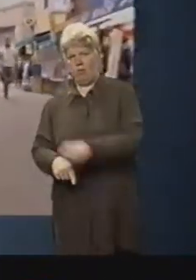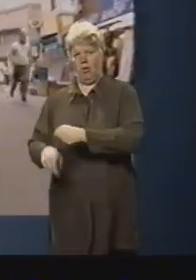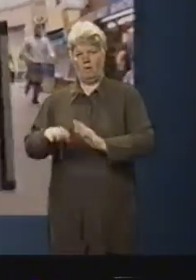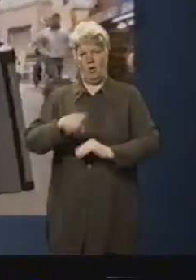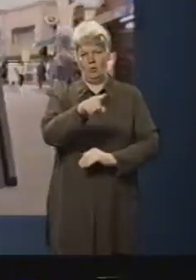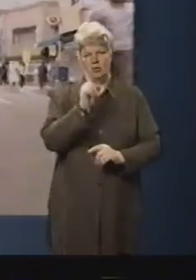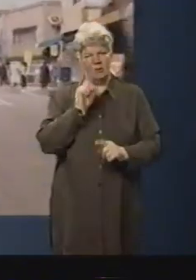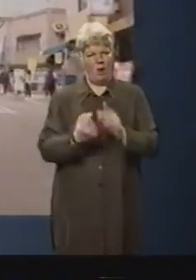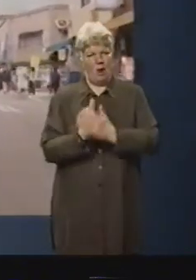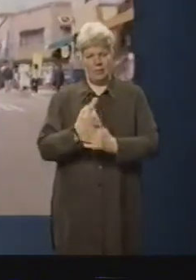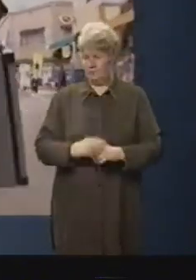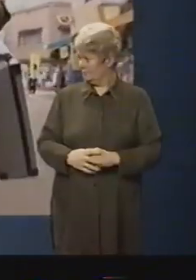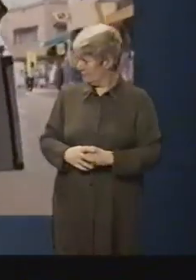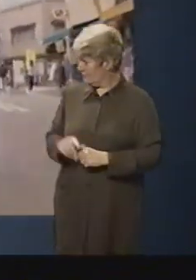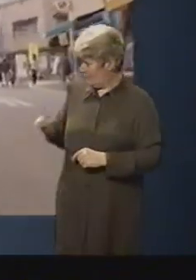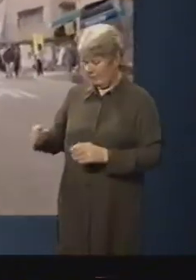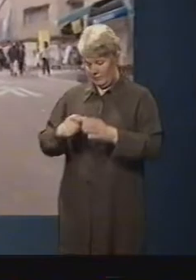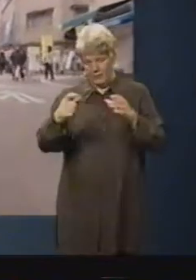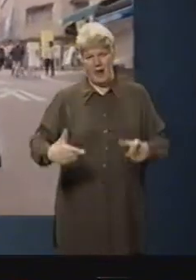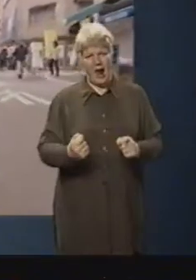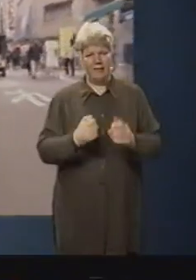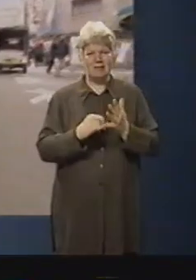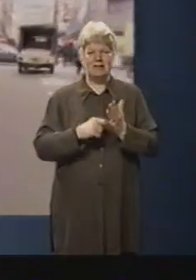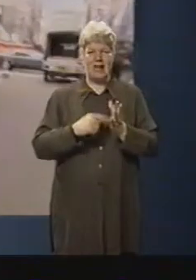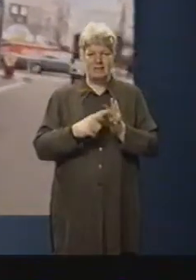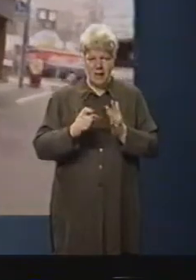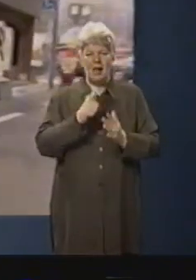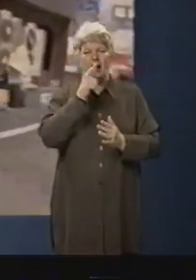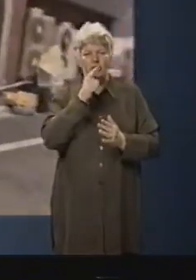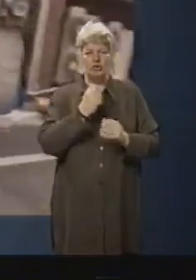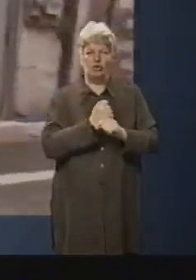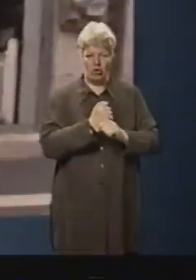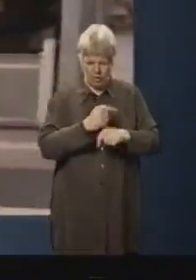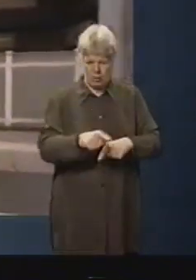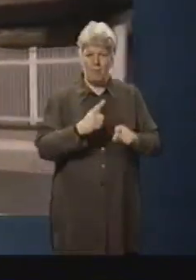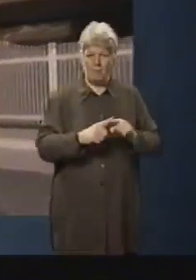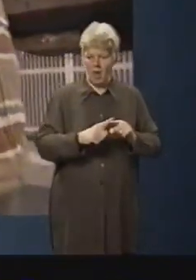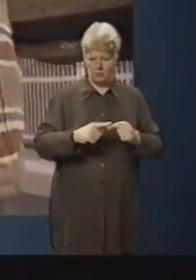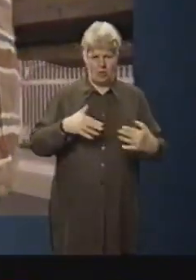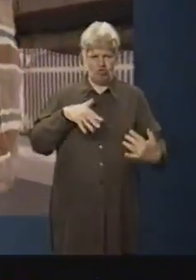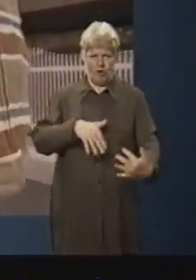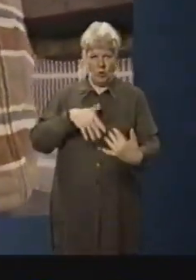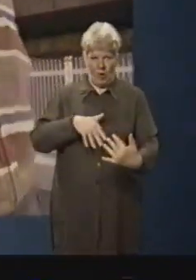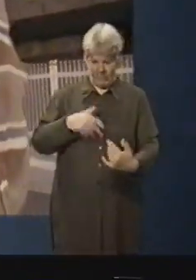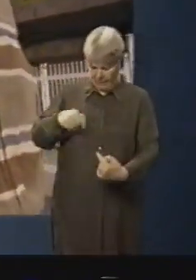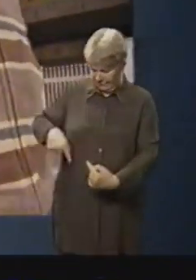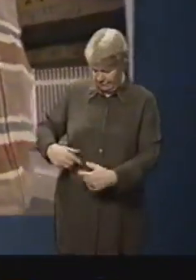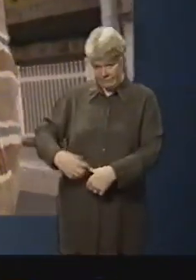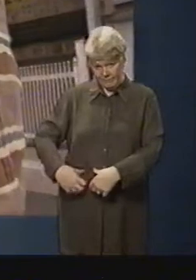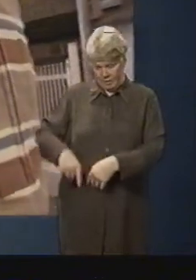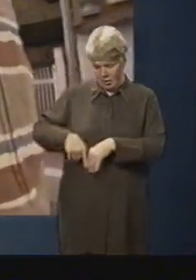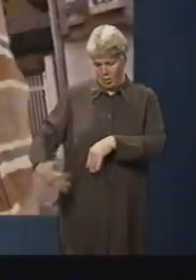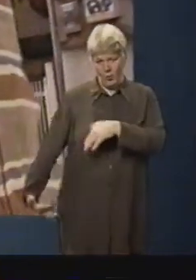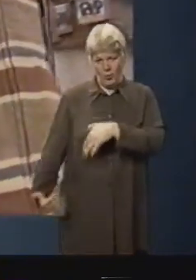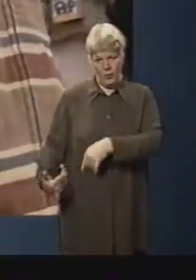briefcase contains a static electricity generator and a radio wave receiver. The owner carries a radio wave transmitter separately.